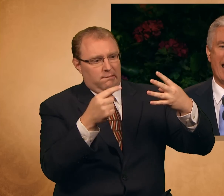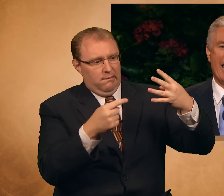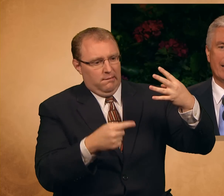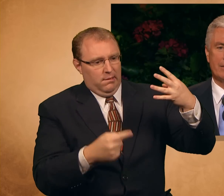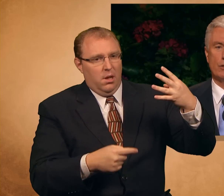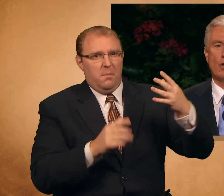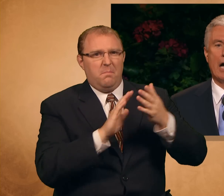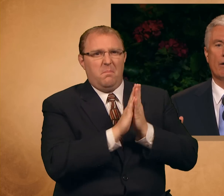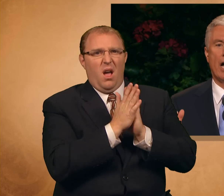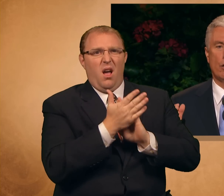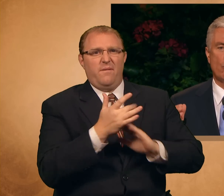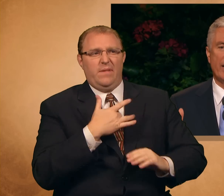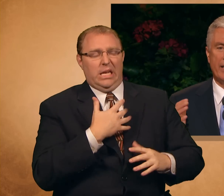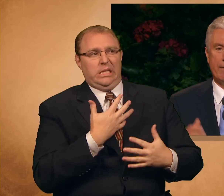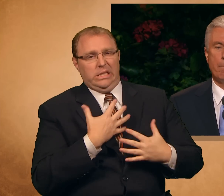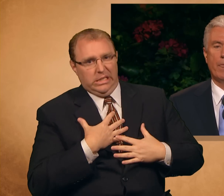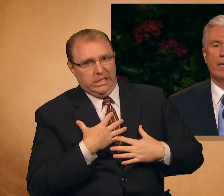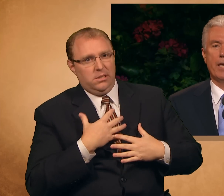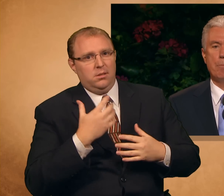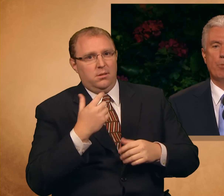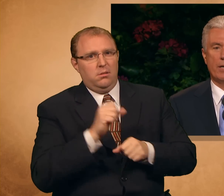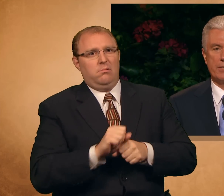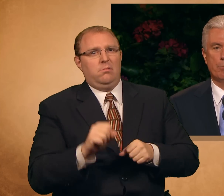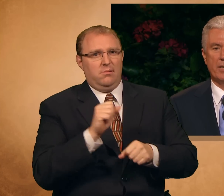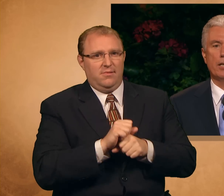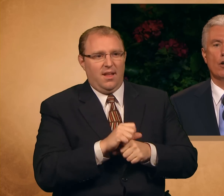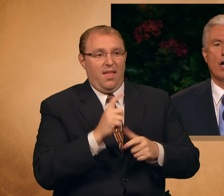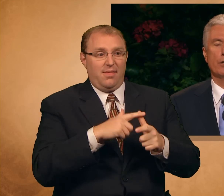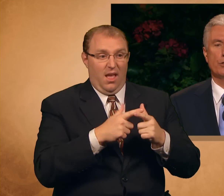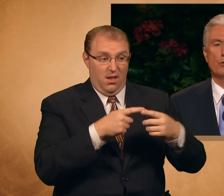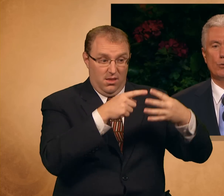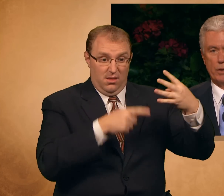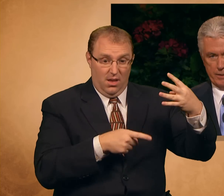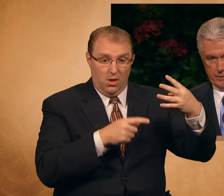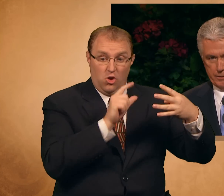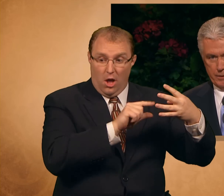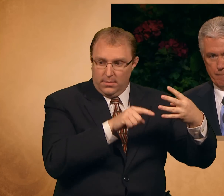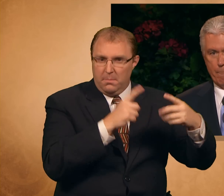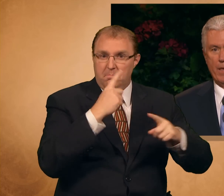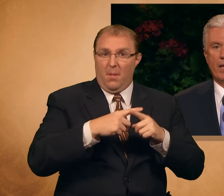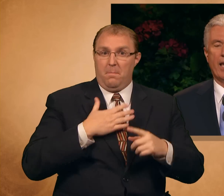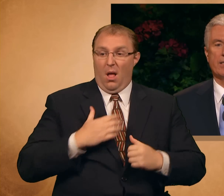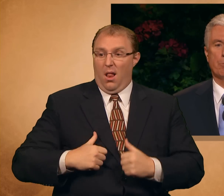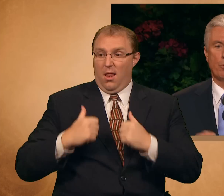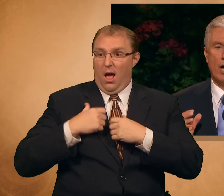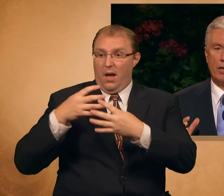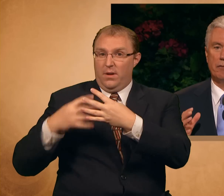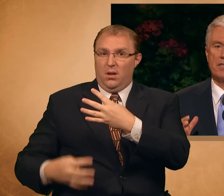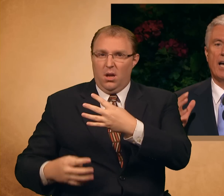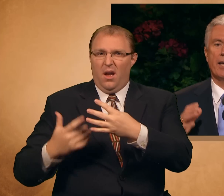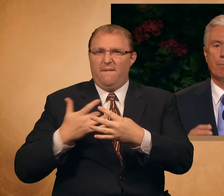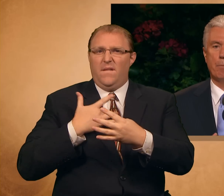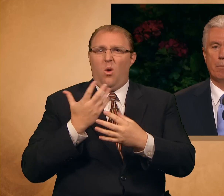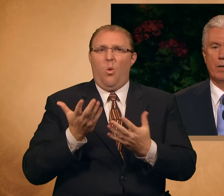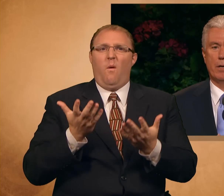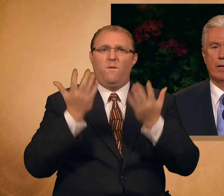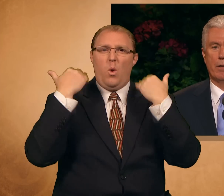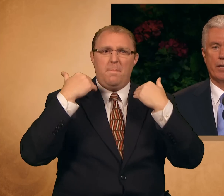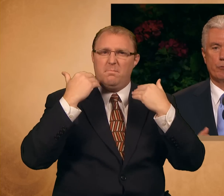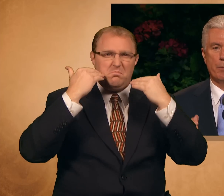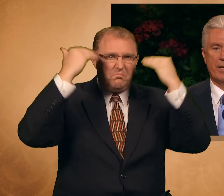must add to our already impossibly long to-do list, as a block of time